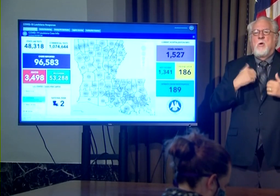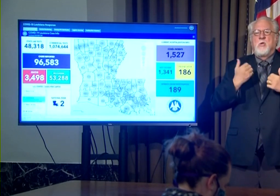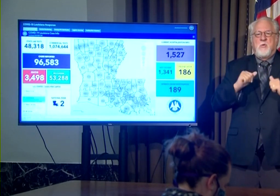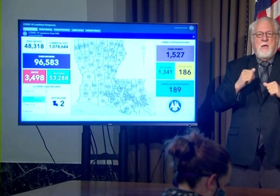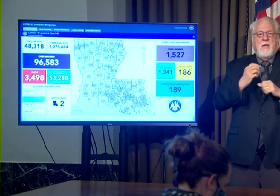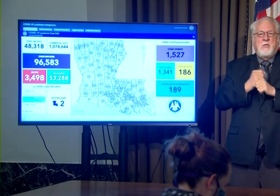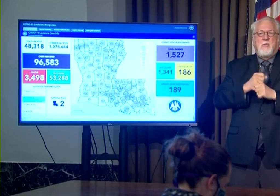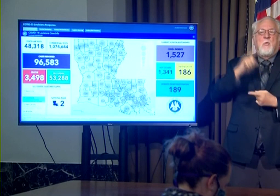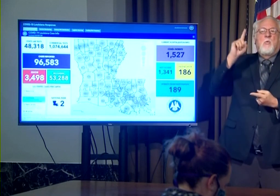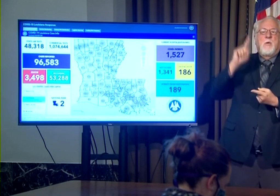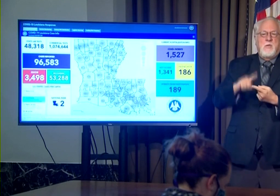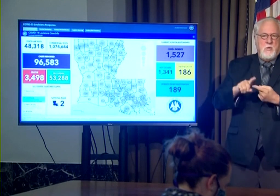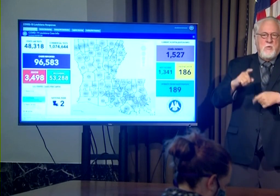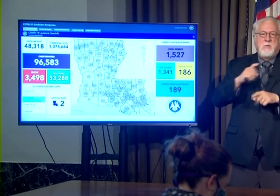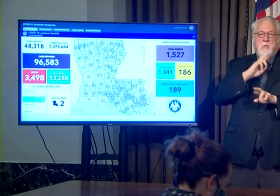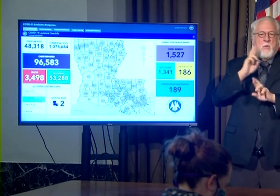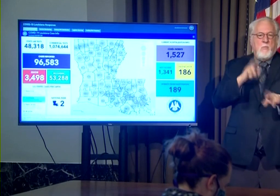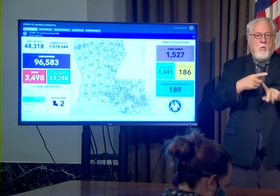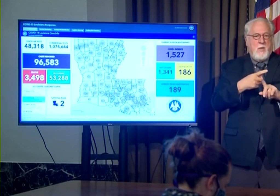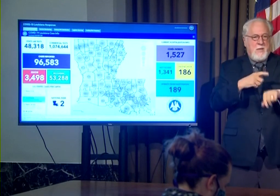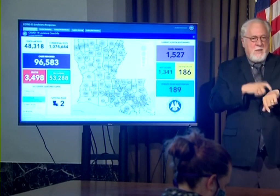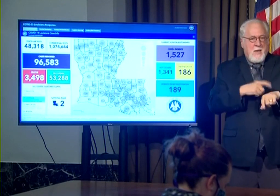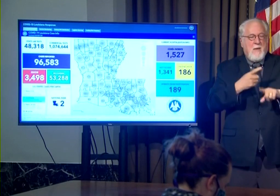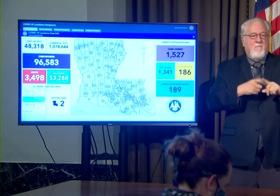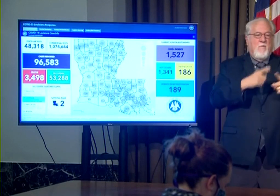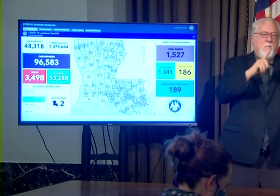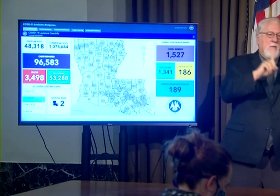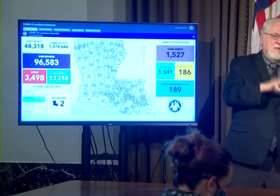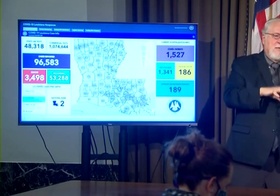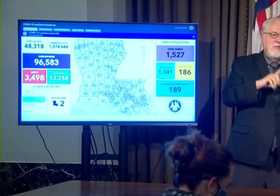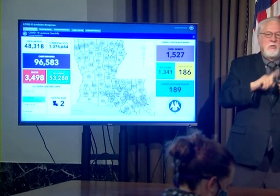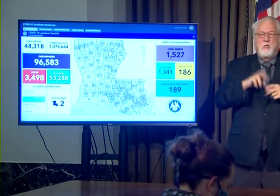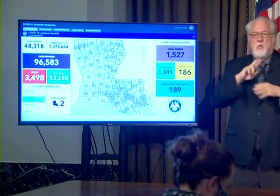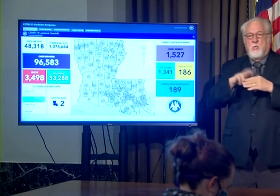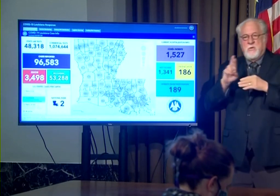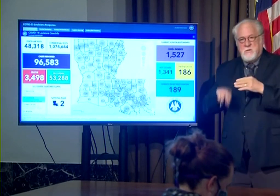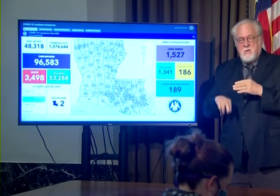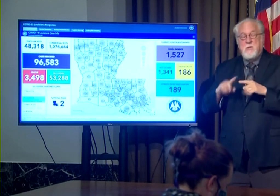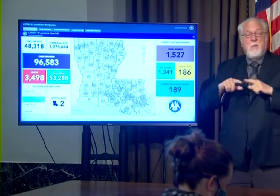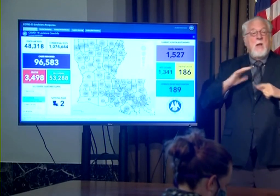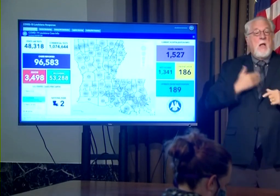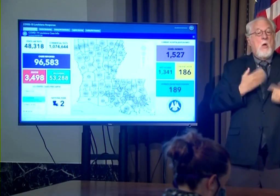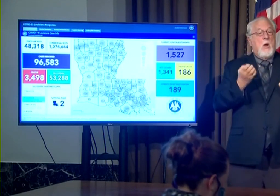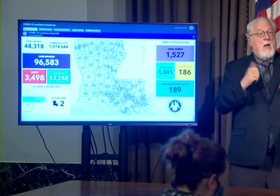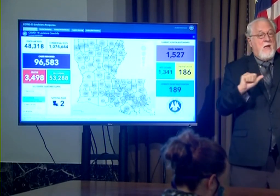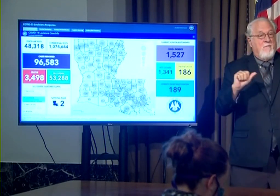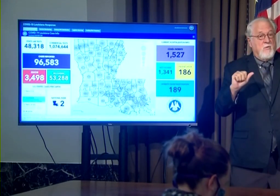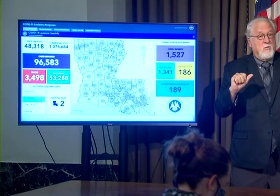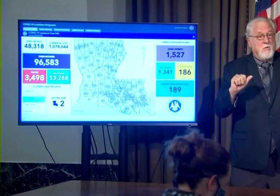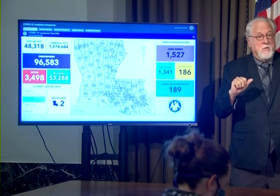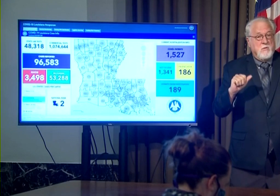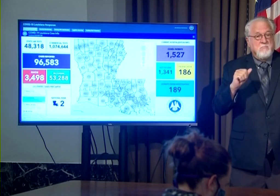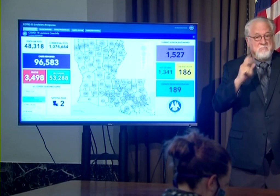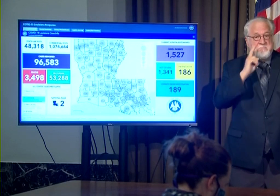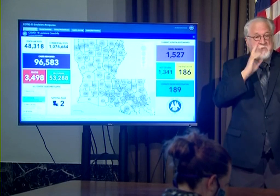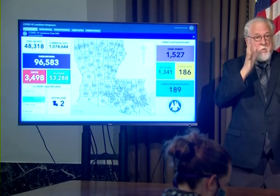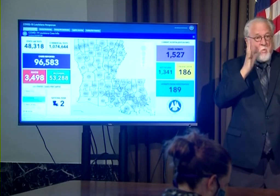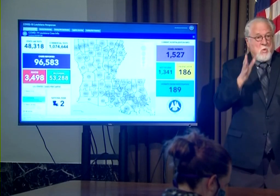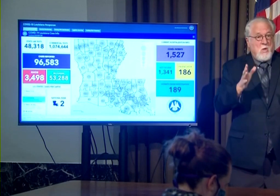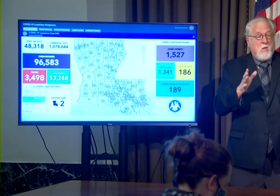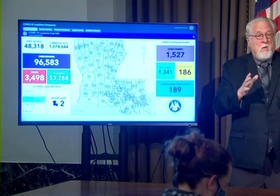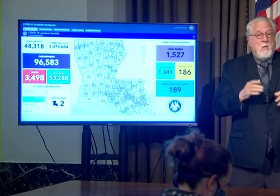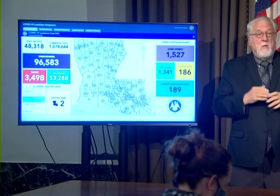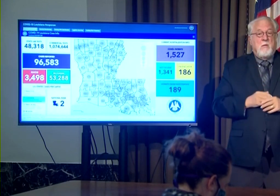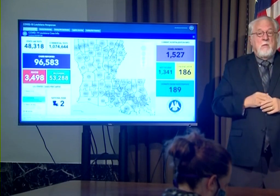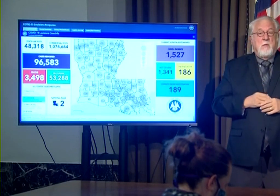time from the labs reduced and and that sort of thing but our testing effort I think you'll find is is